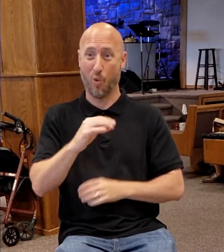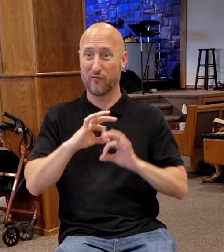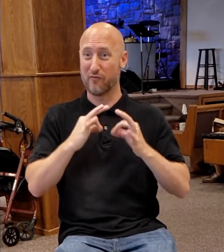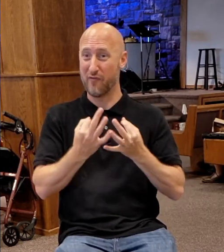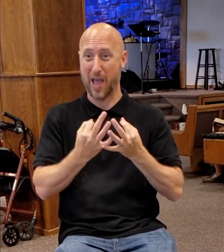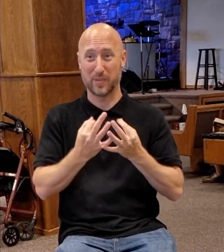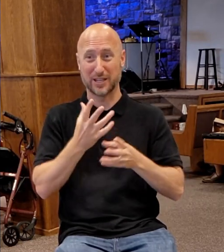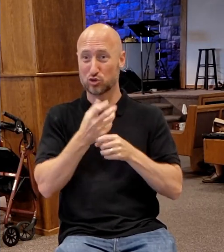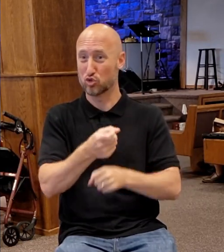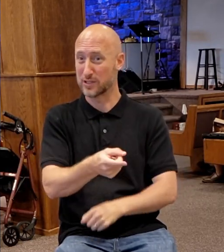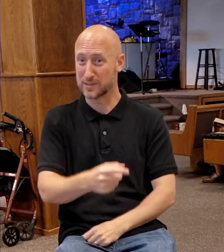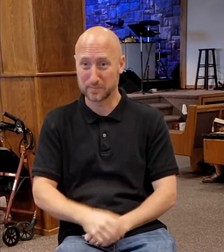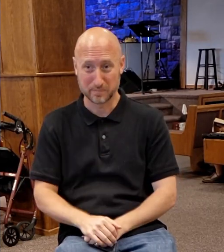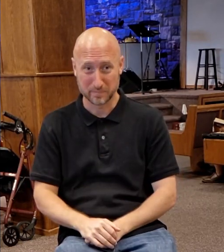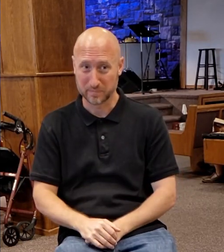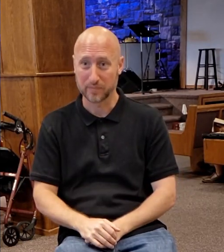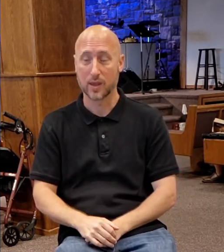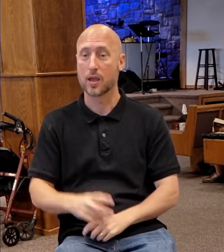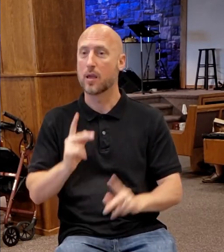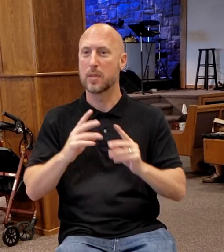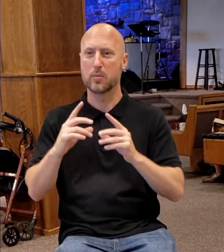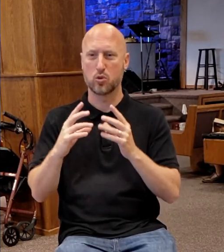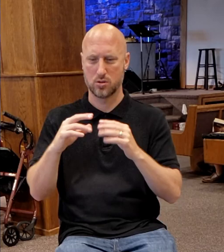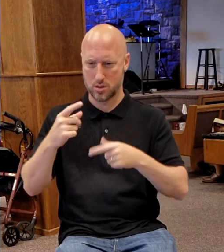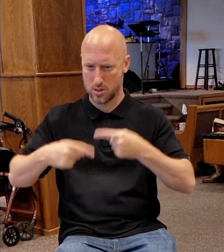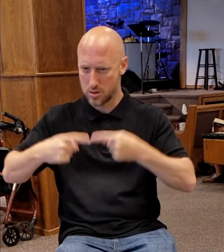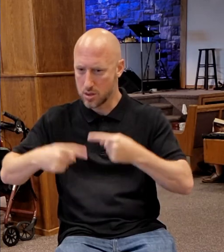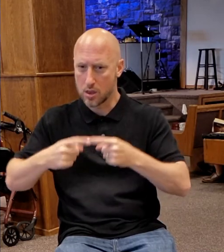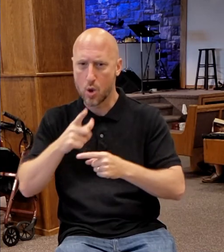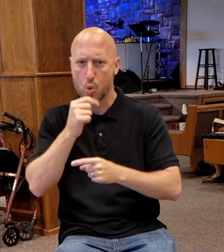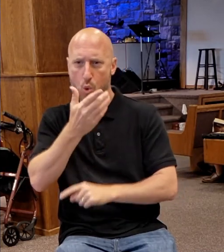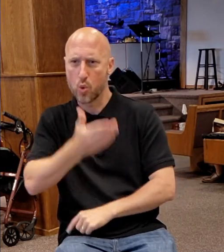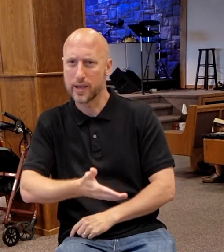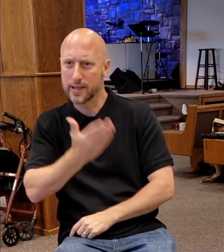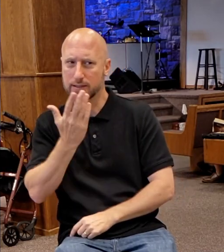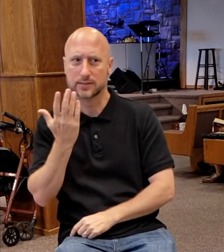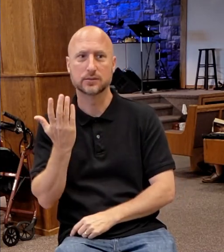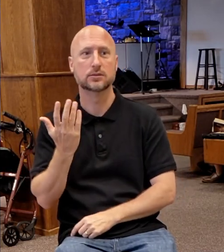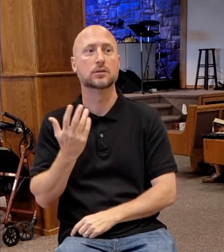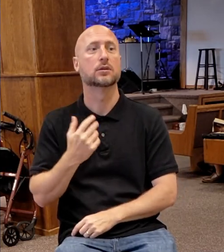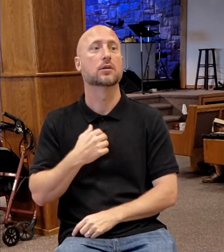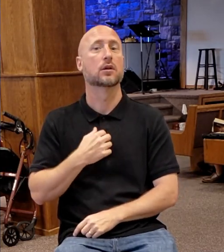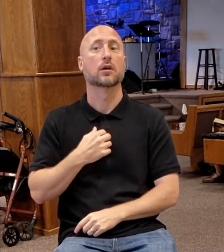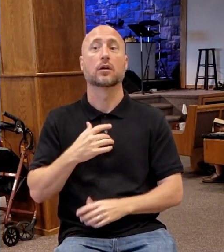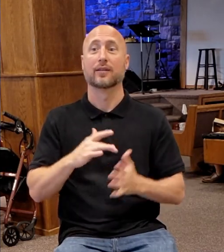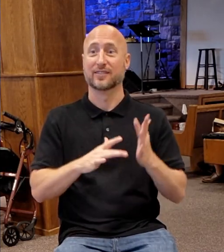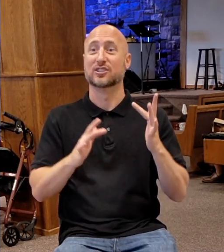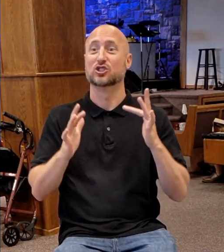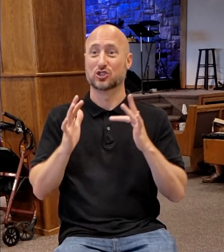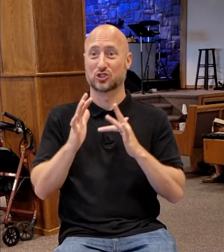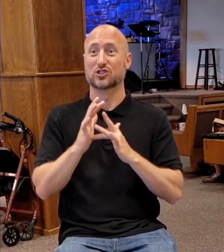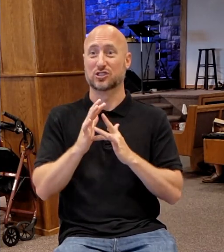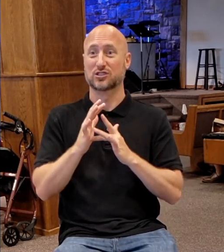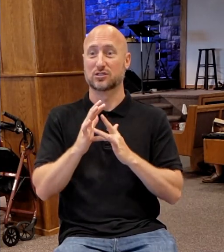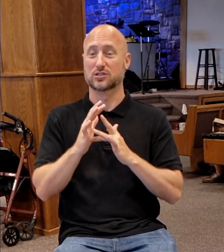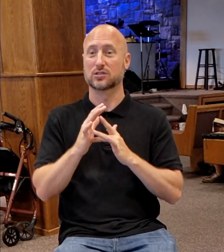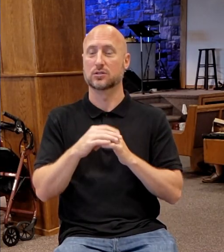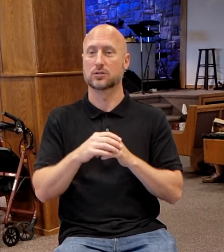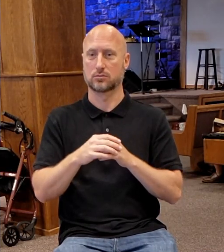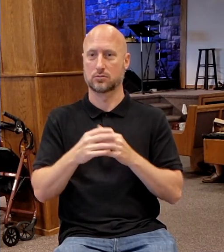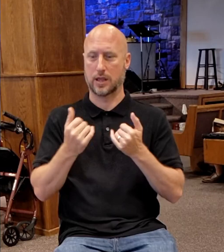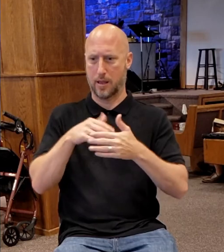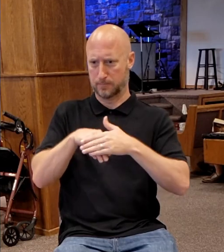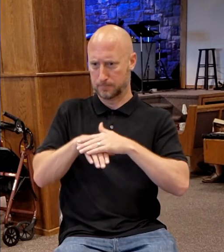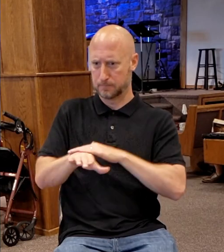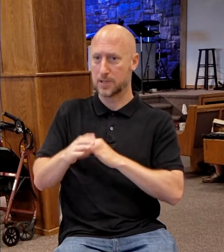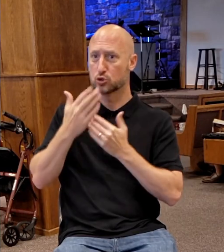people are arguing over who he is. And he introduces into this remarkable time